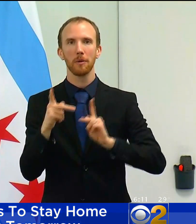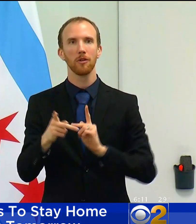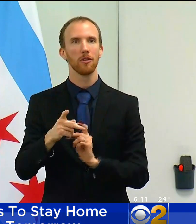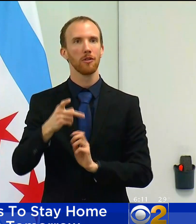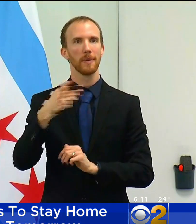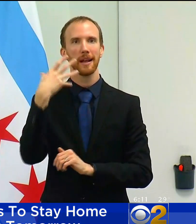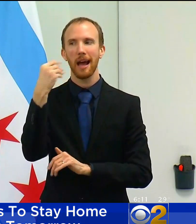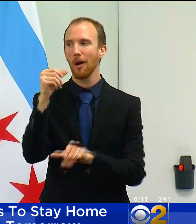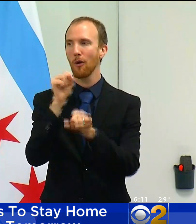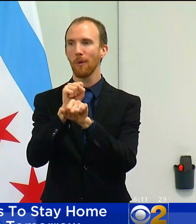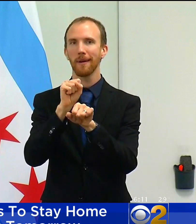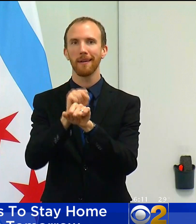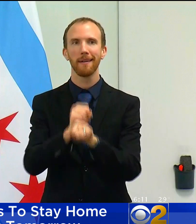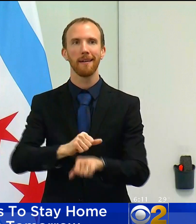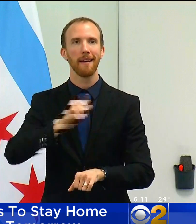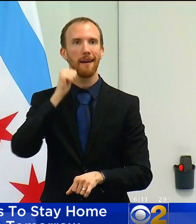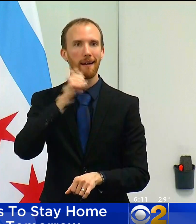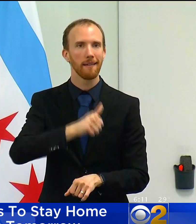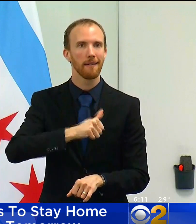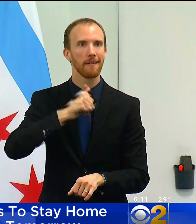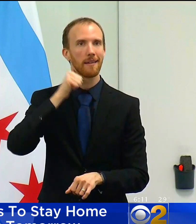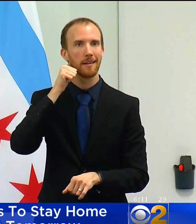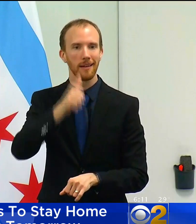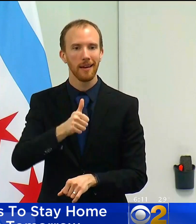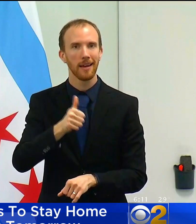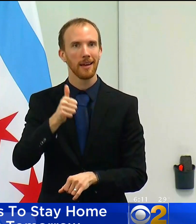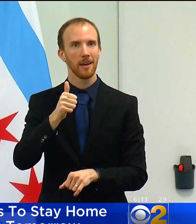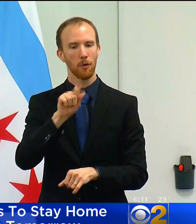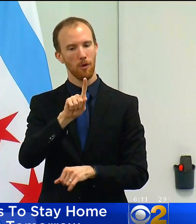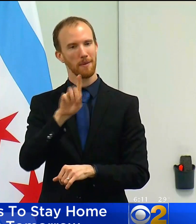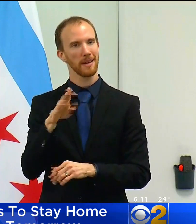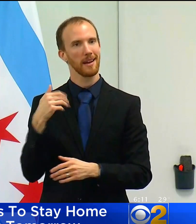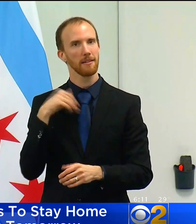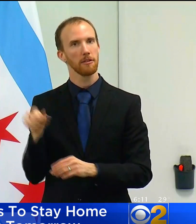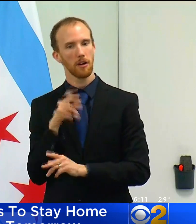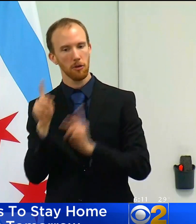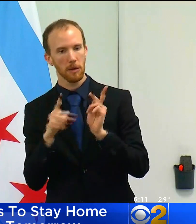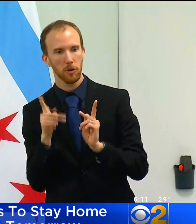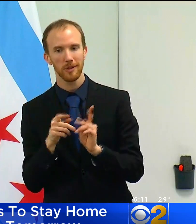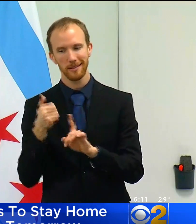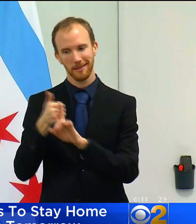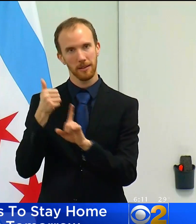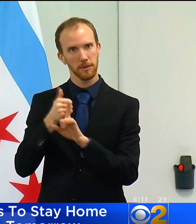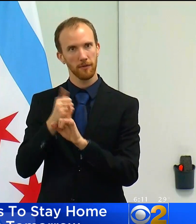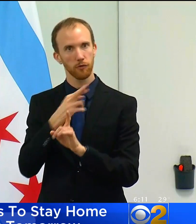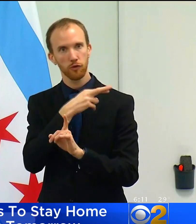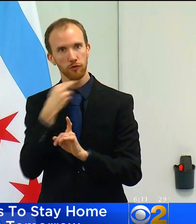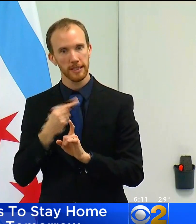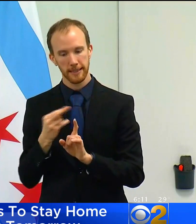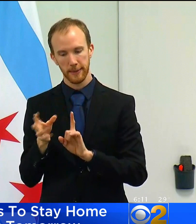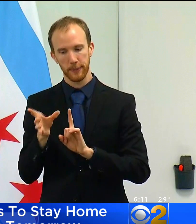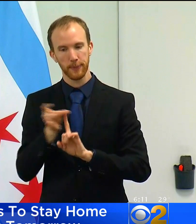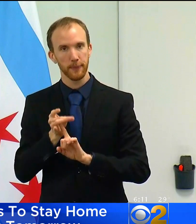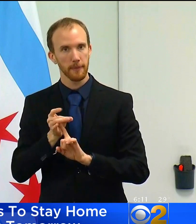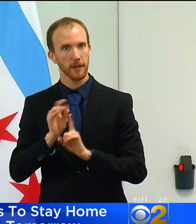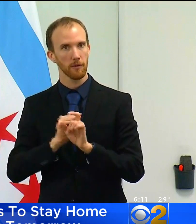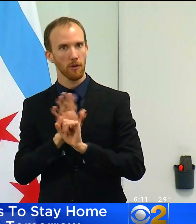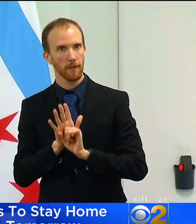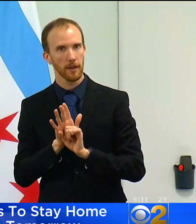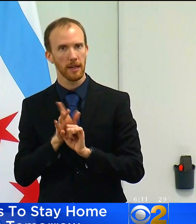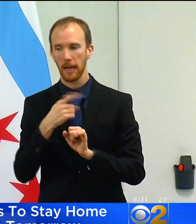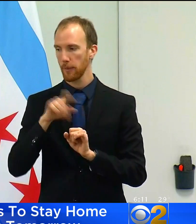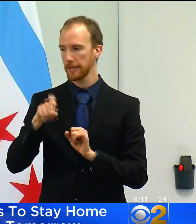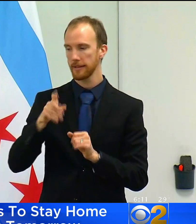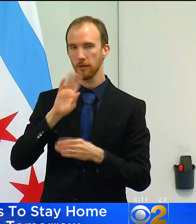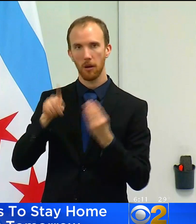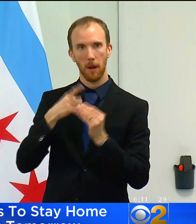day working, putting themselves at risk. And we have to also prioritize those folks as well. I named